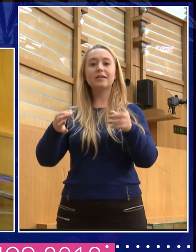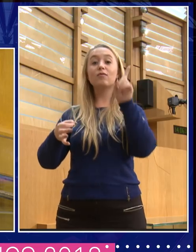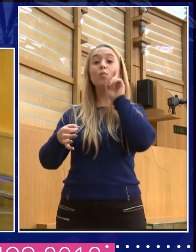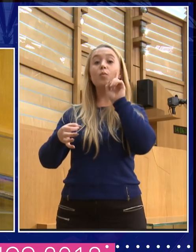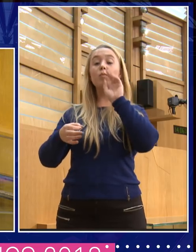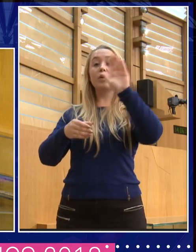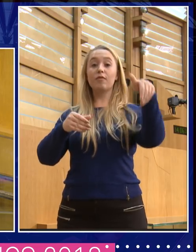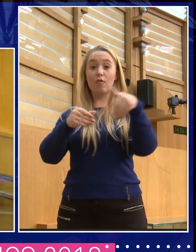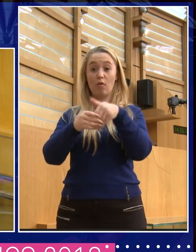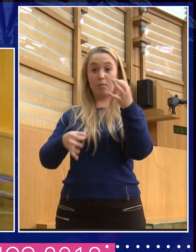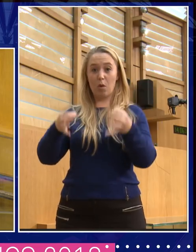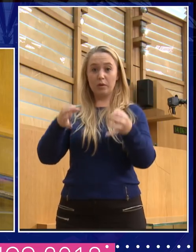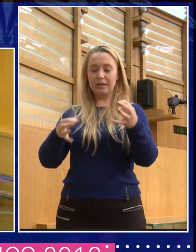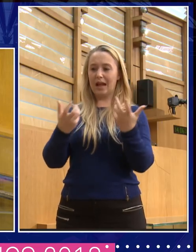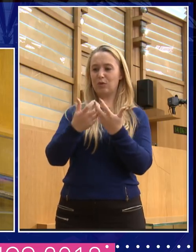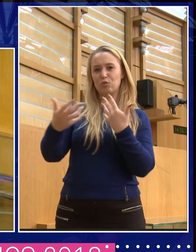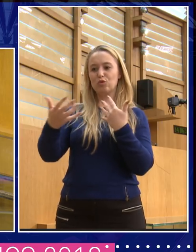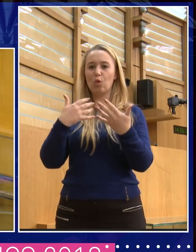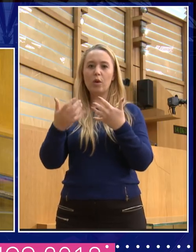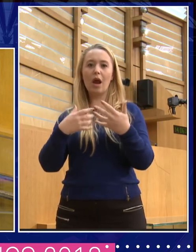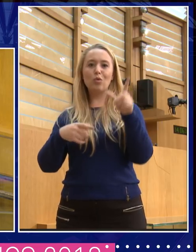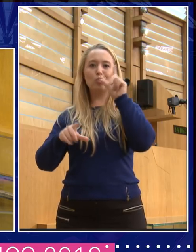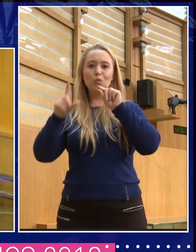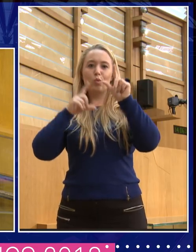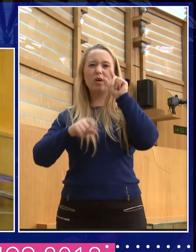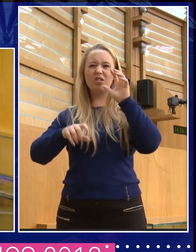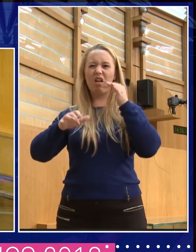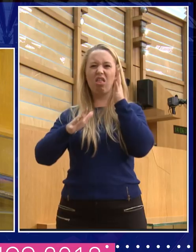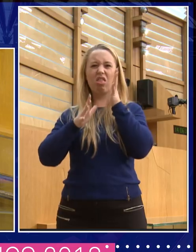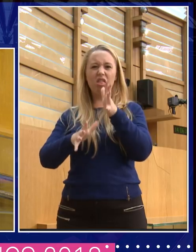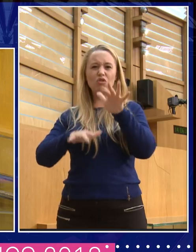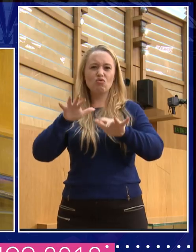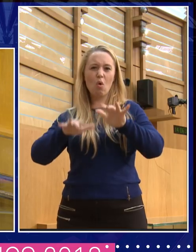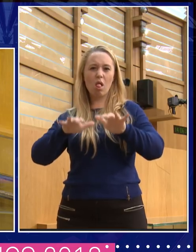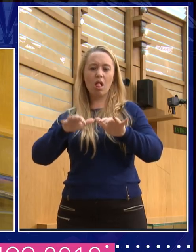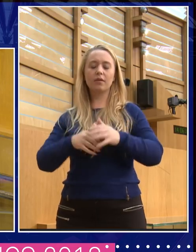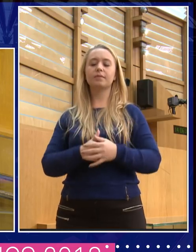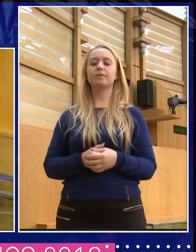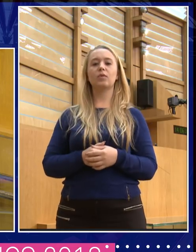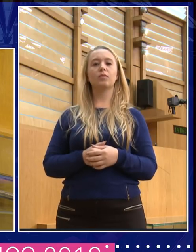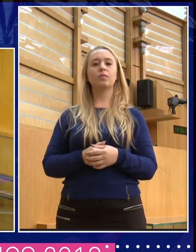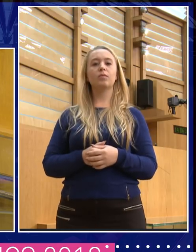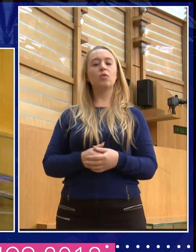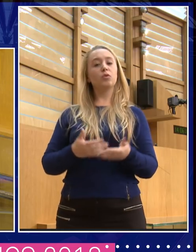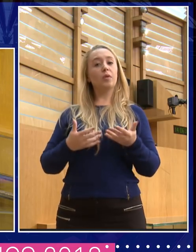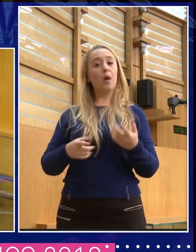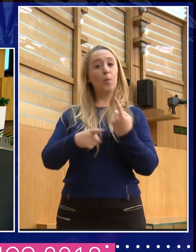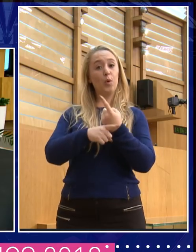Twitter trolls. But if I can, can I just turn to your book? Just, um, because this is a, a fantastic book I have to see. And it's very short.